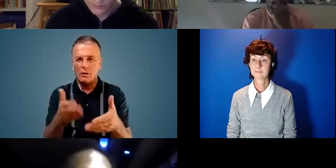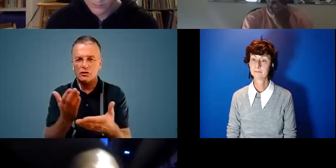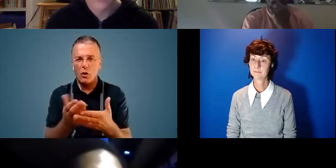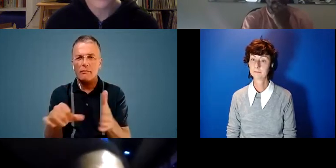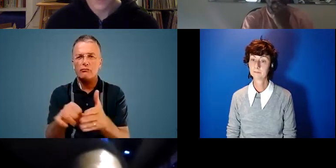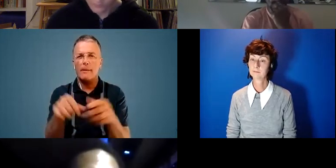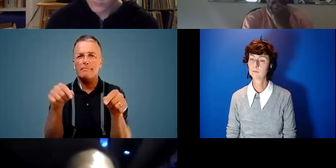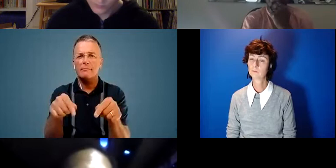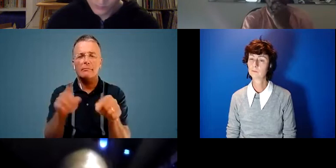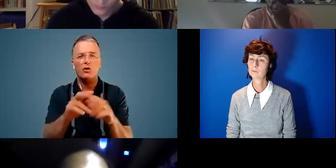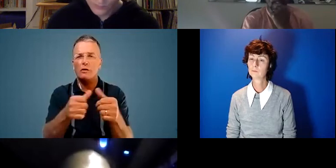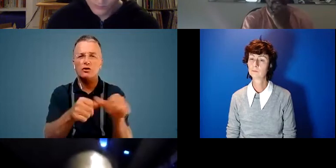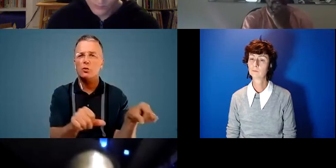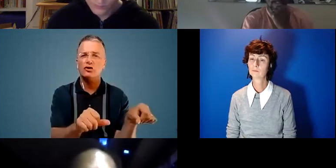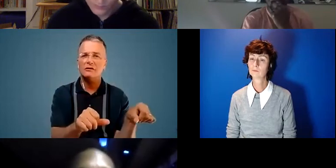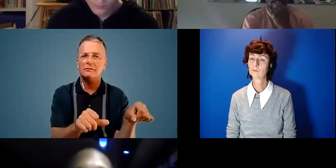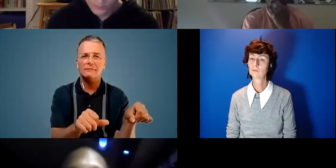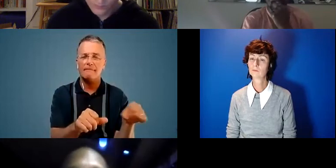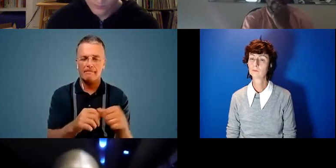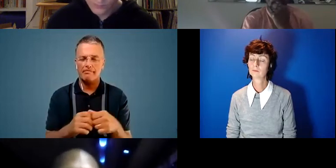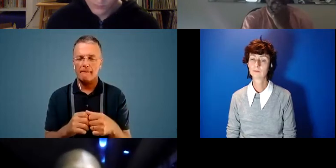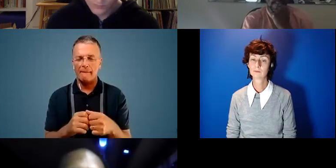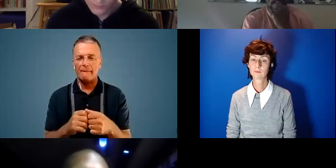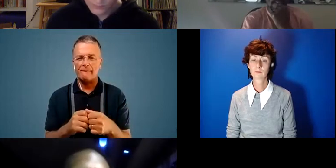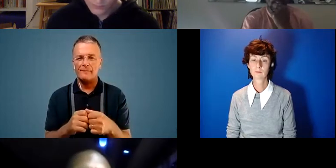problem and not the solutions. And, you know,